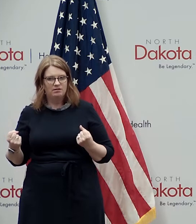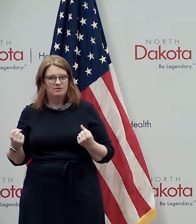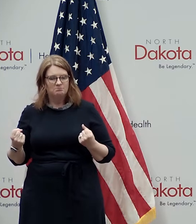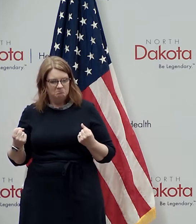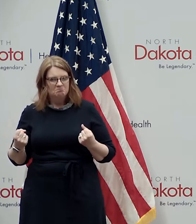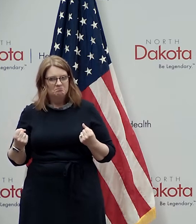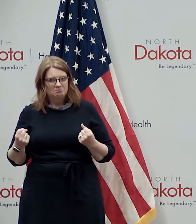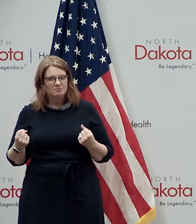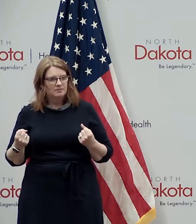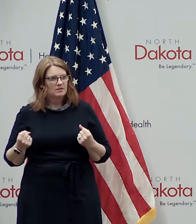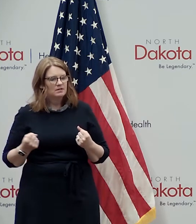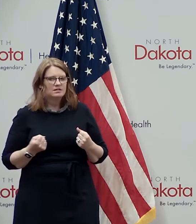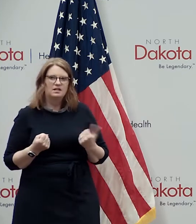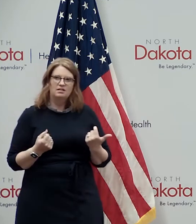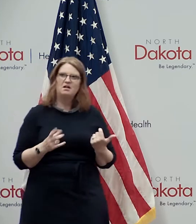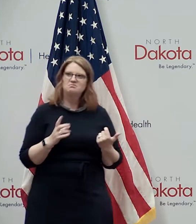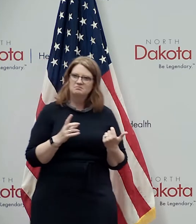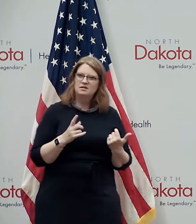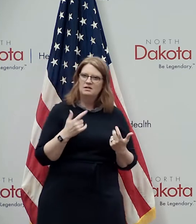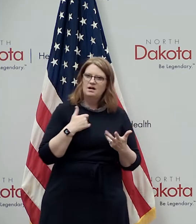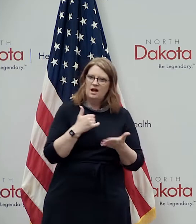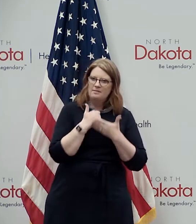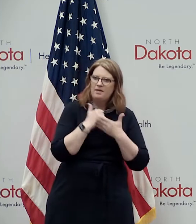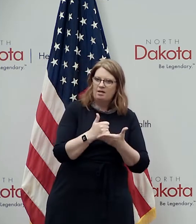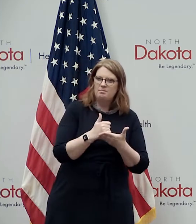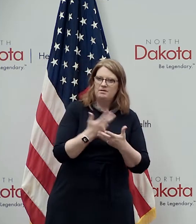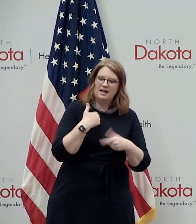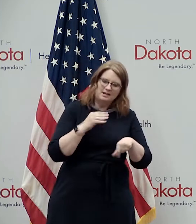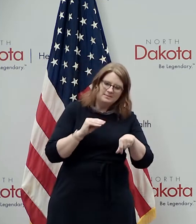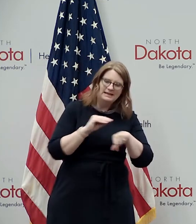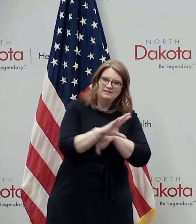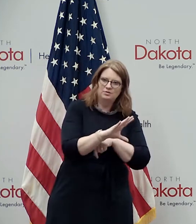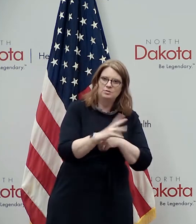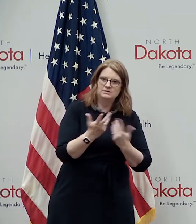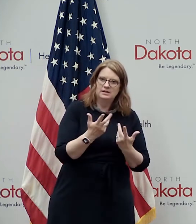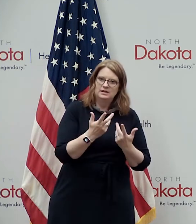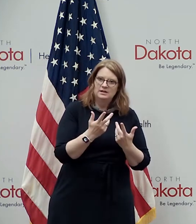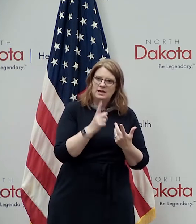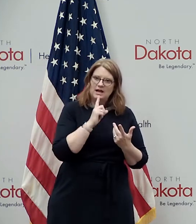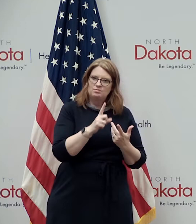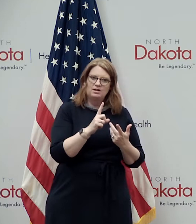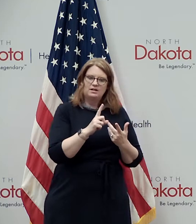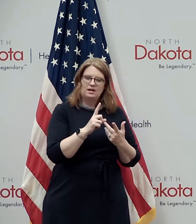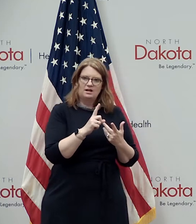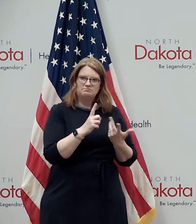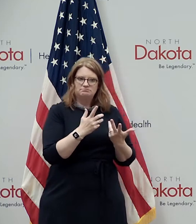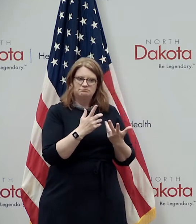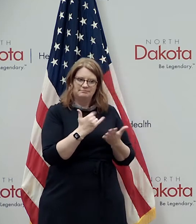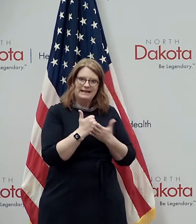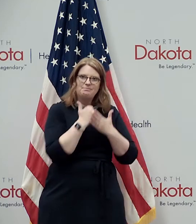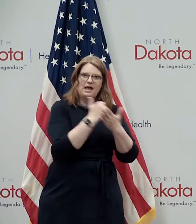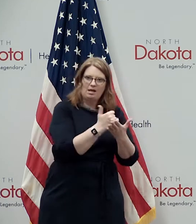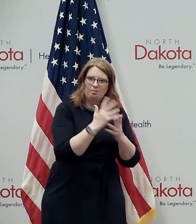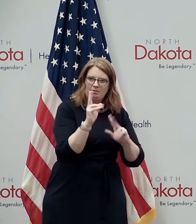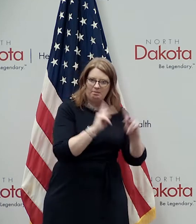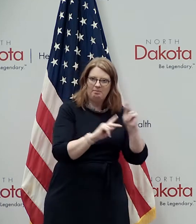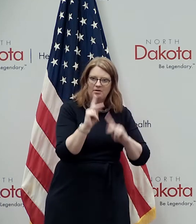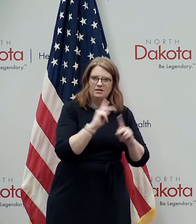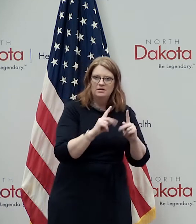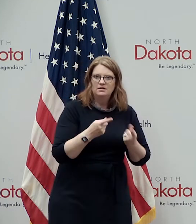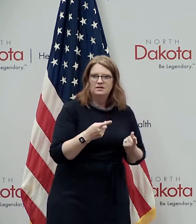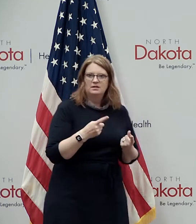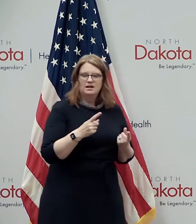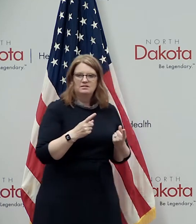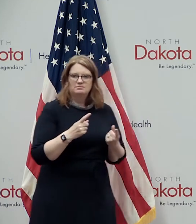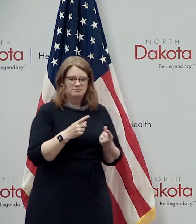they were making a difference uh helping that lab get up to the capacity it is and these are people that are internally